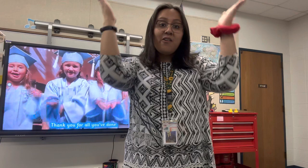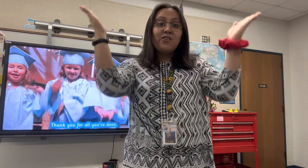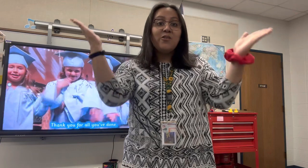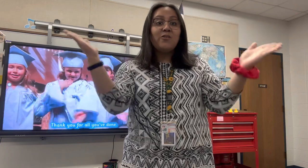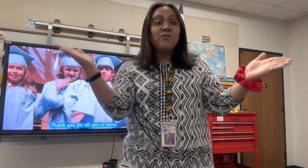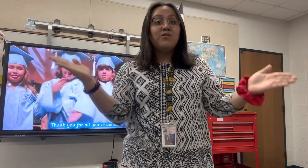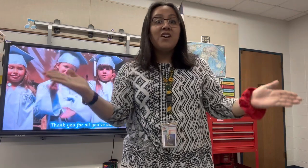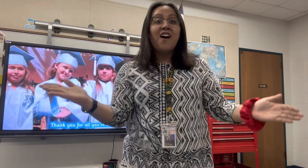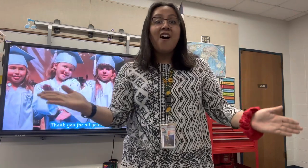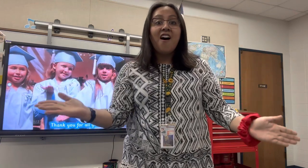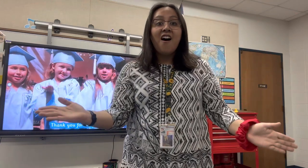you've done.